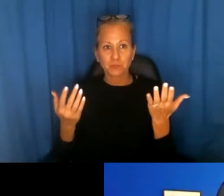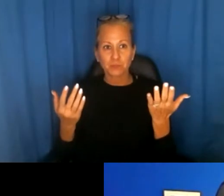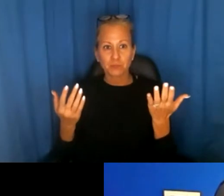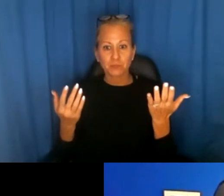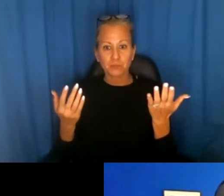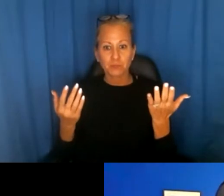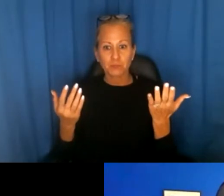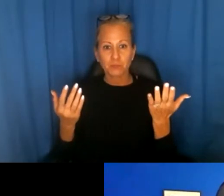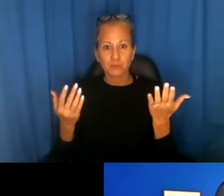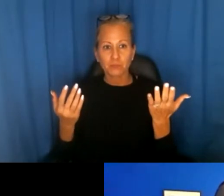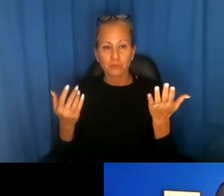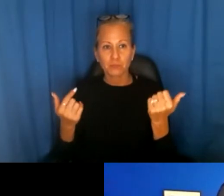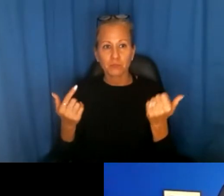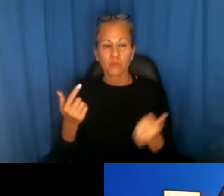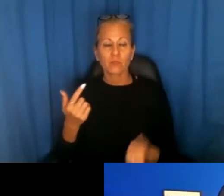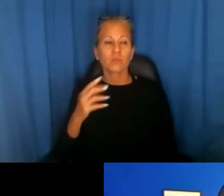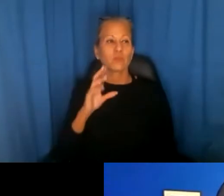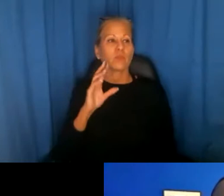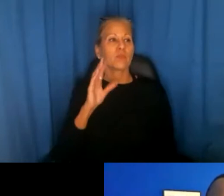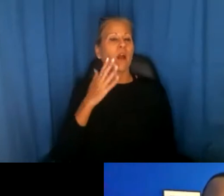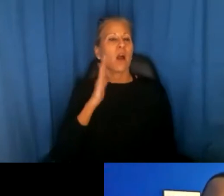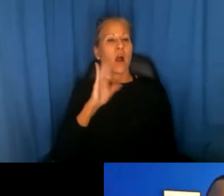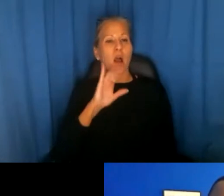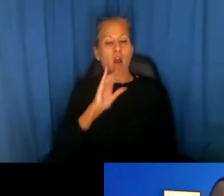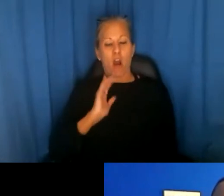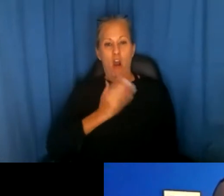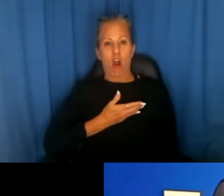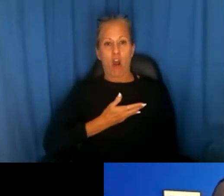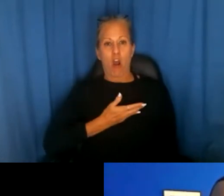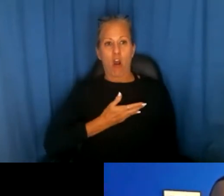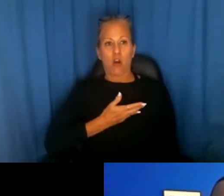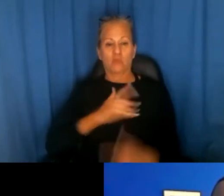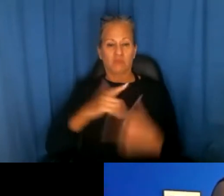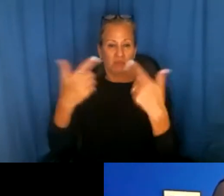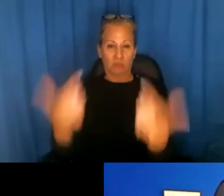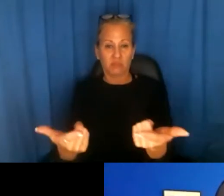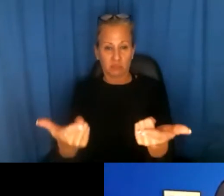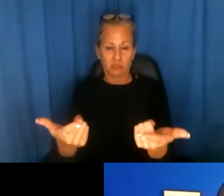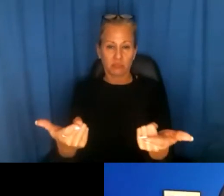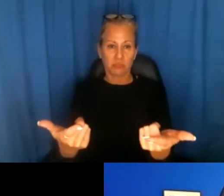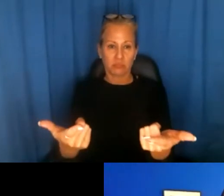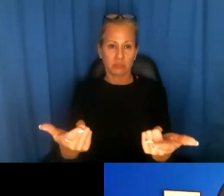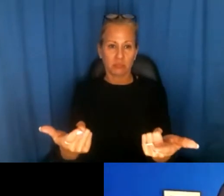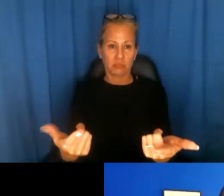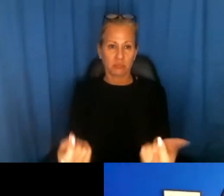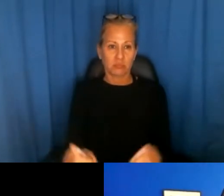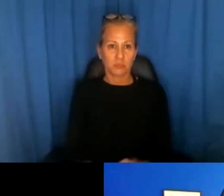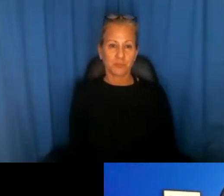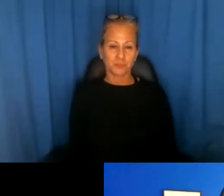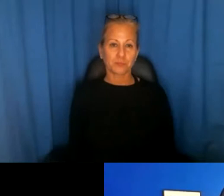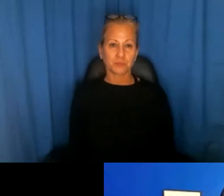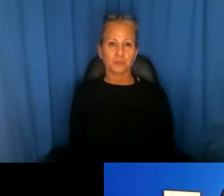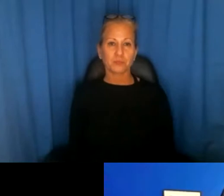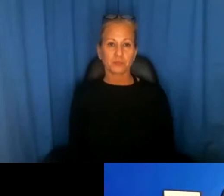So our state associations, we're sort of a federated system. And so our state associations are the ones who weigh in